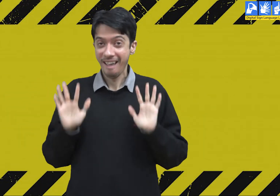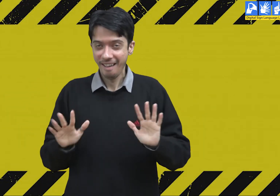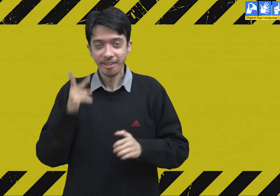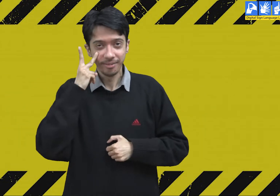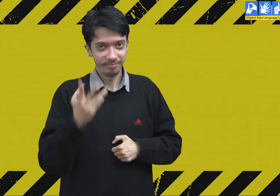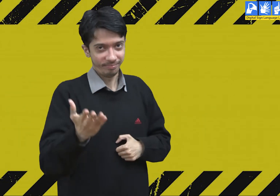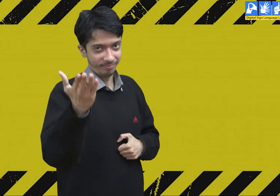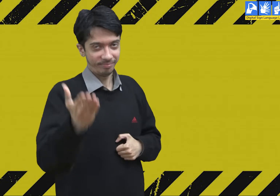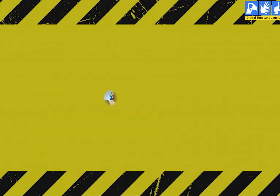Take a look here.